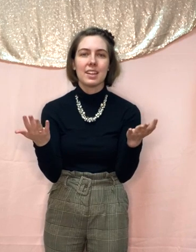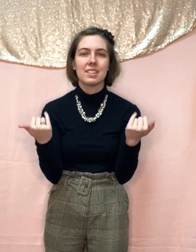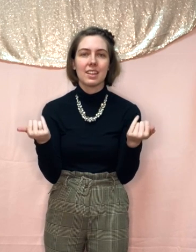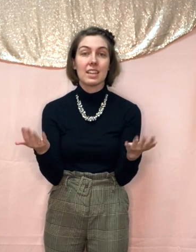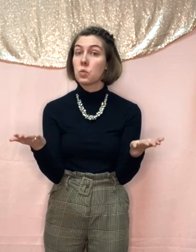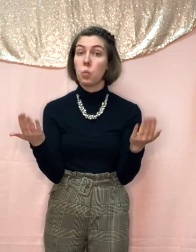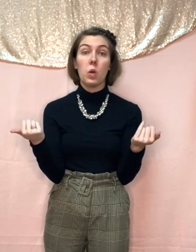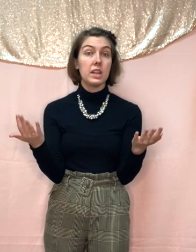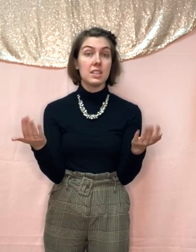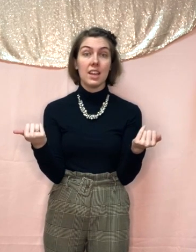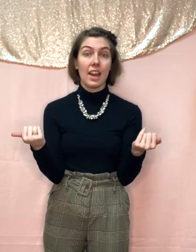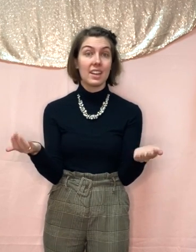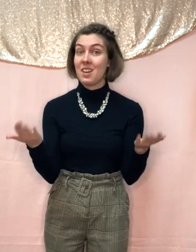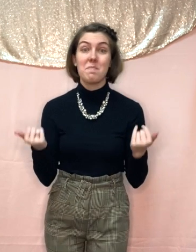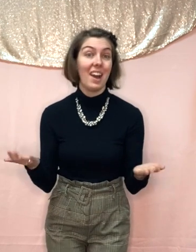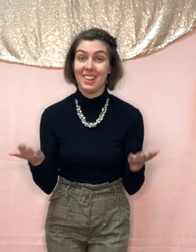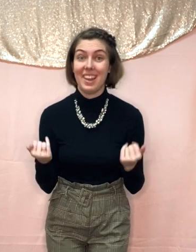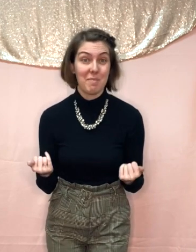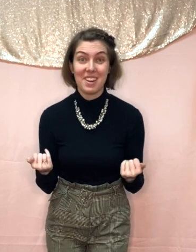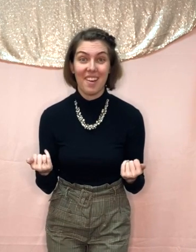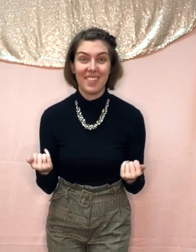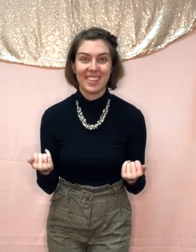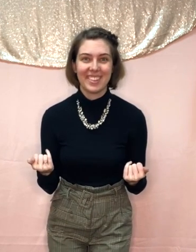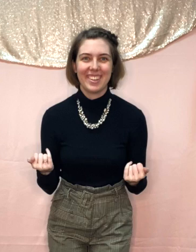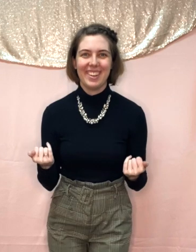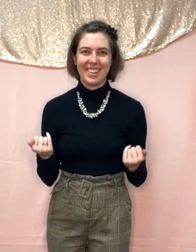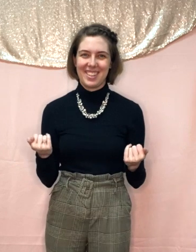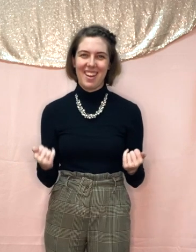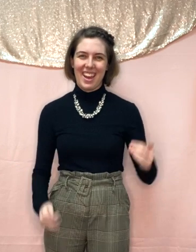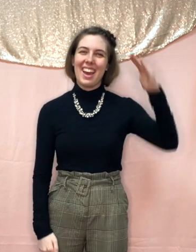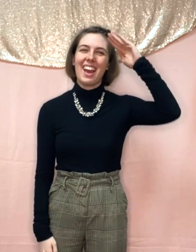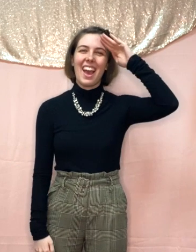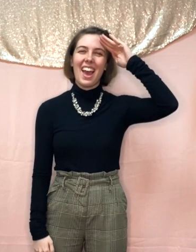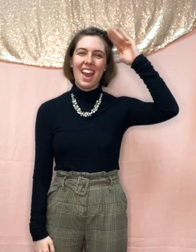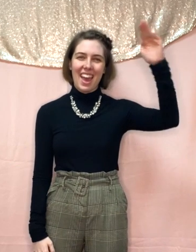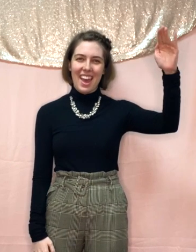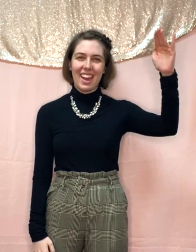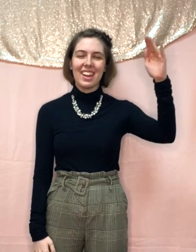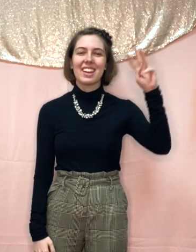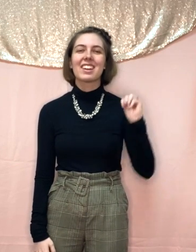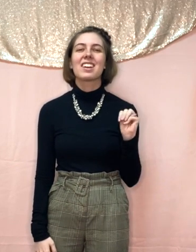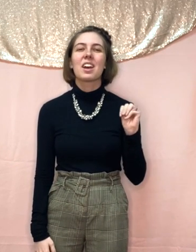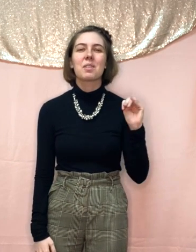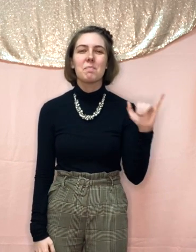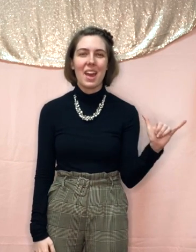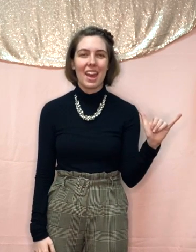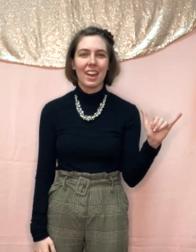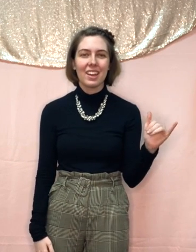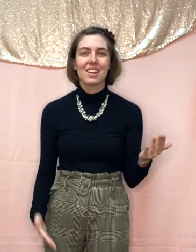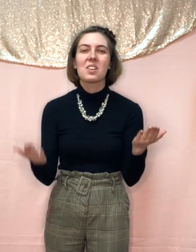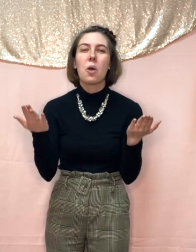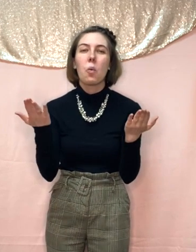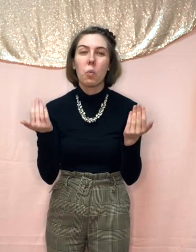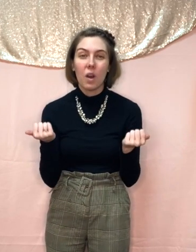our hands like this. What do you say? Hey, on, let me know. Let's try it. Hey, May,